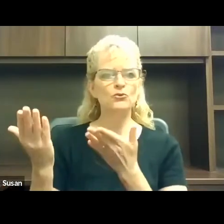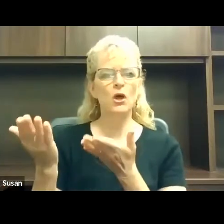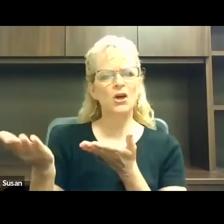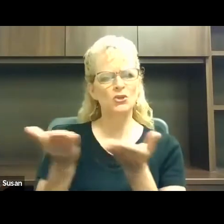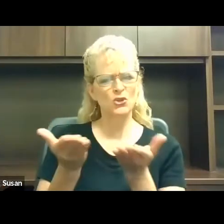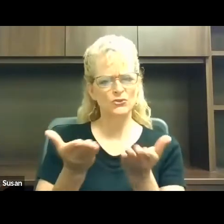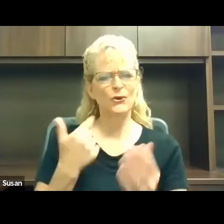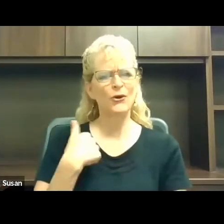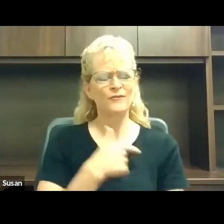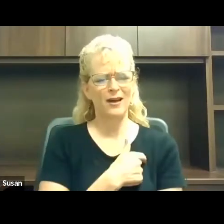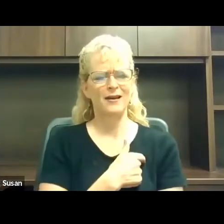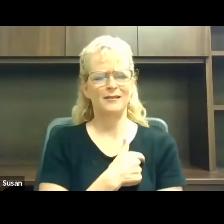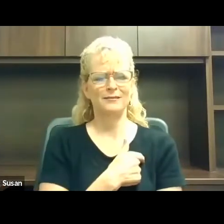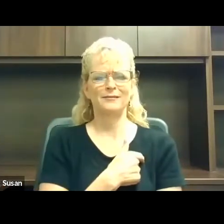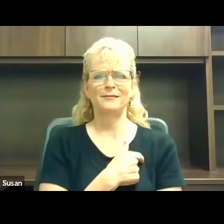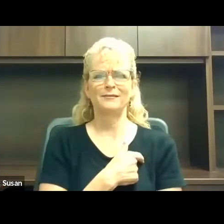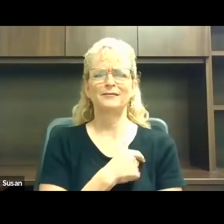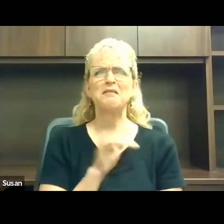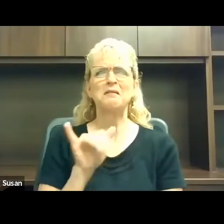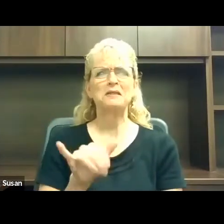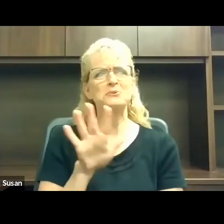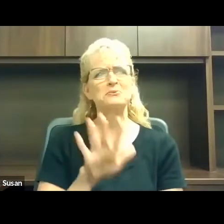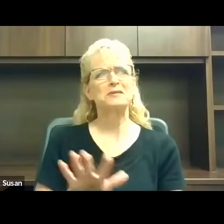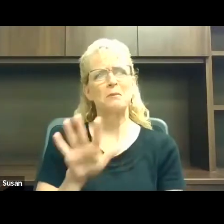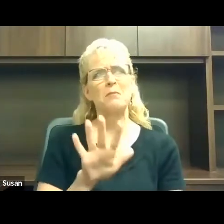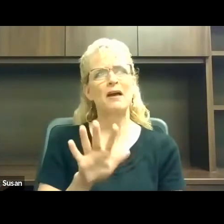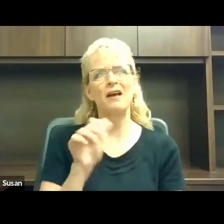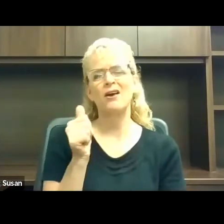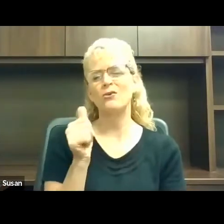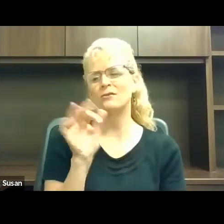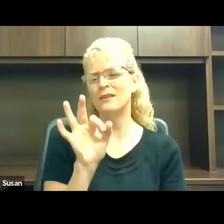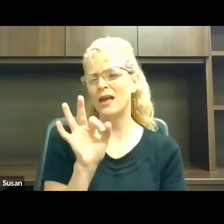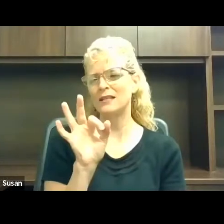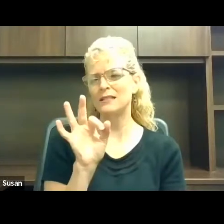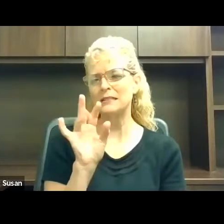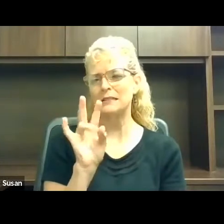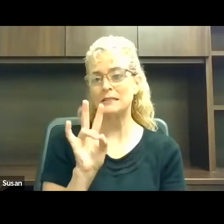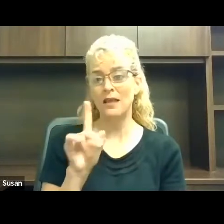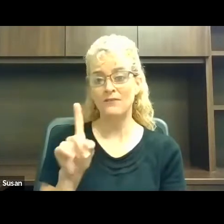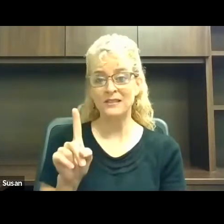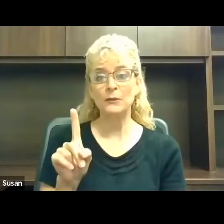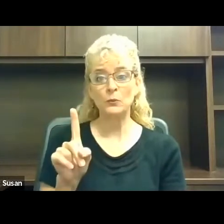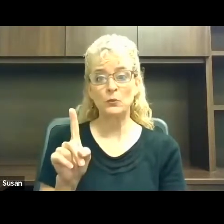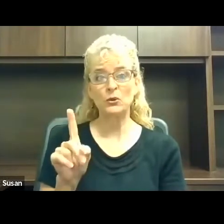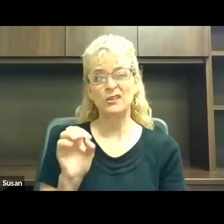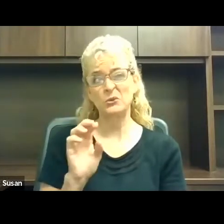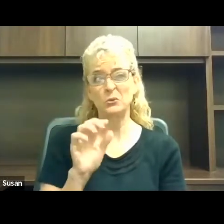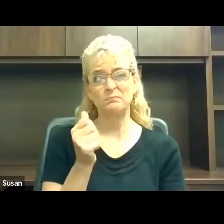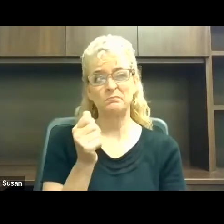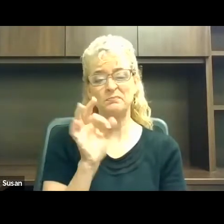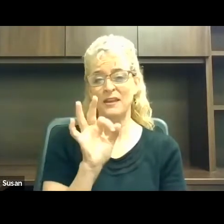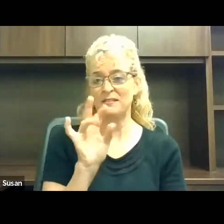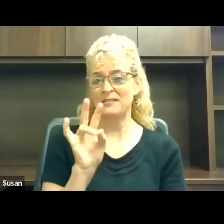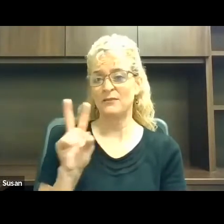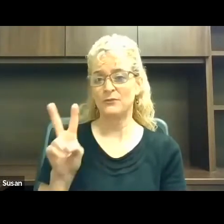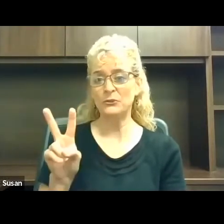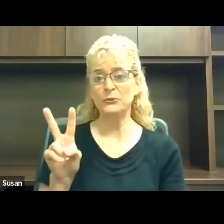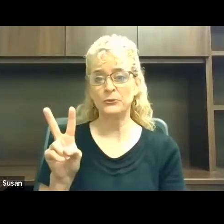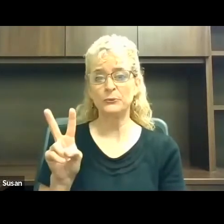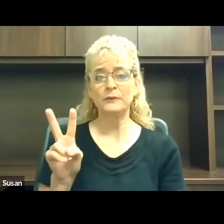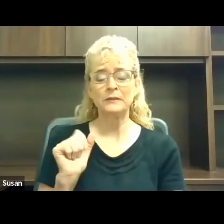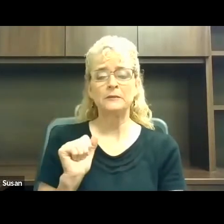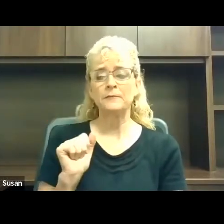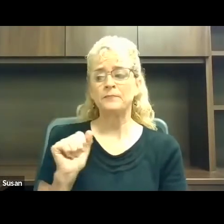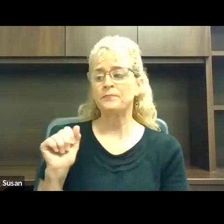And, uh, this is about 1971 to the